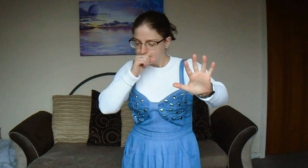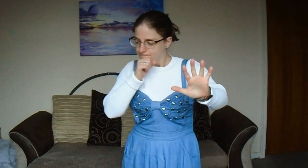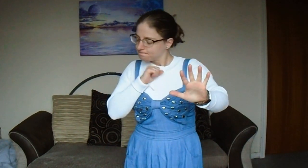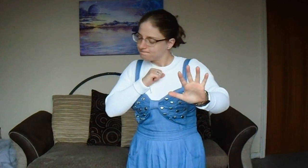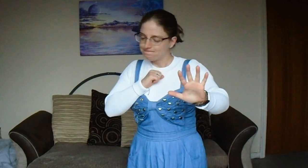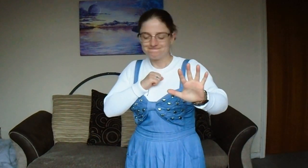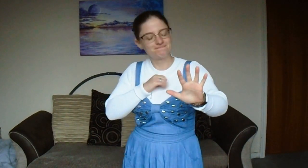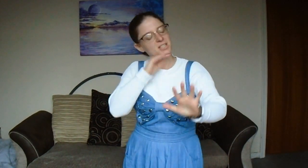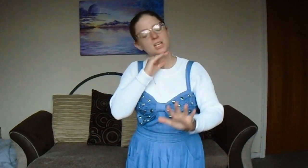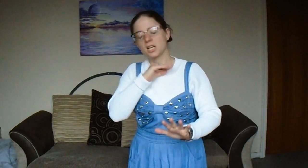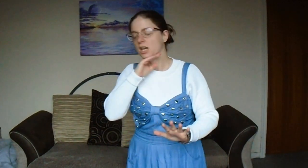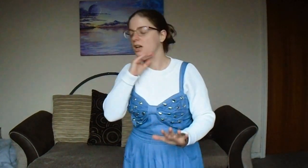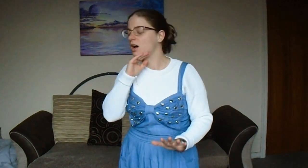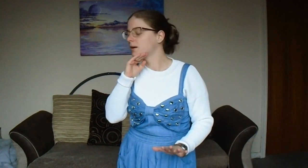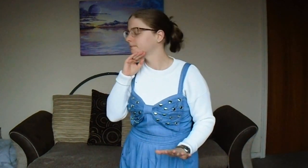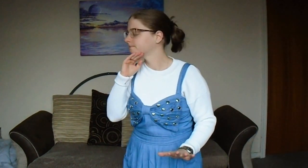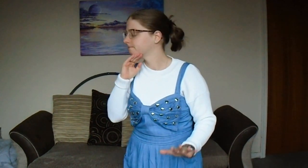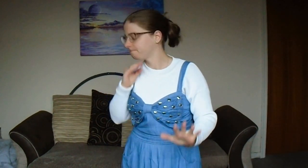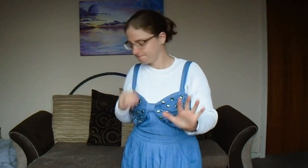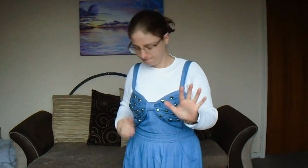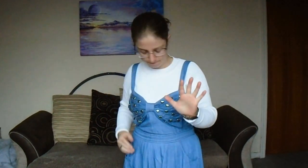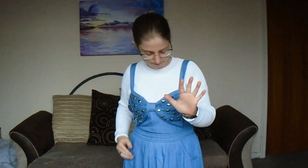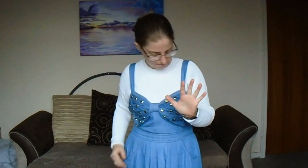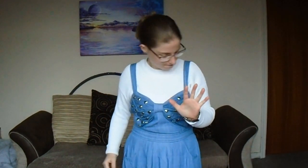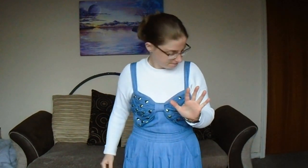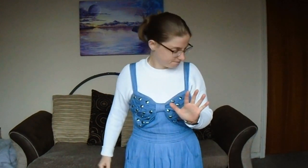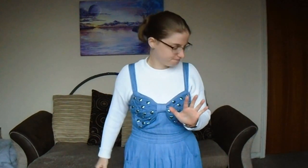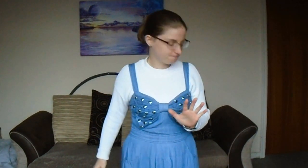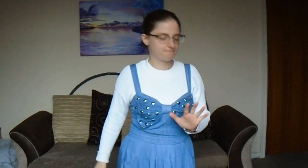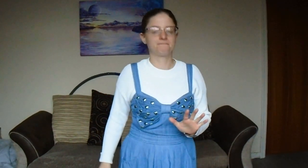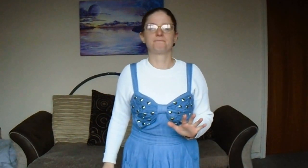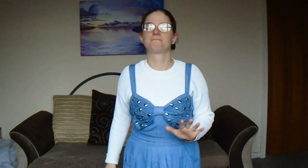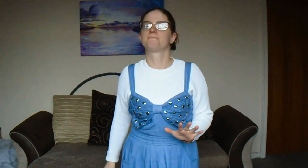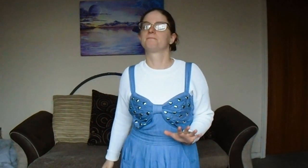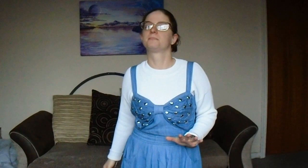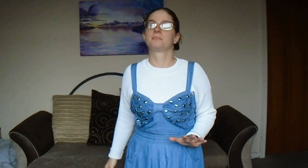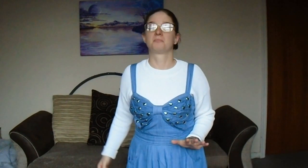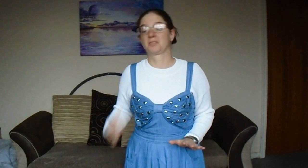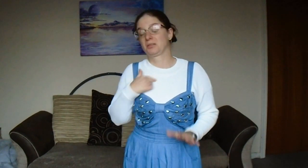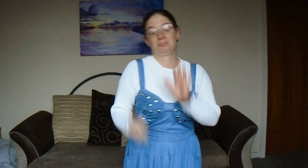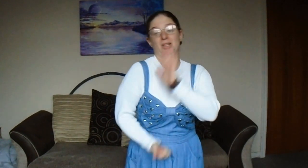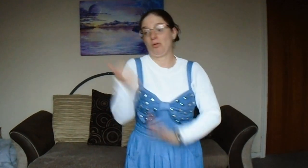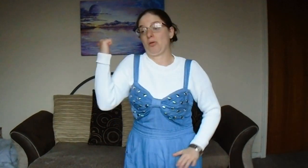I set it up That's me in the corner,